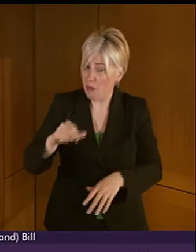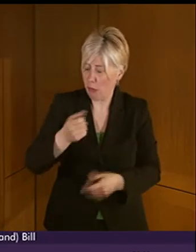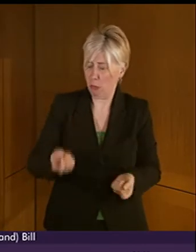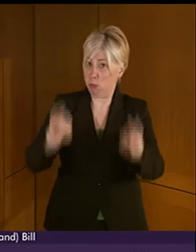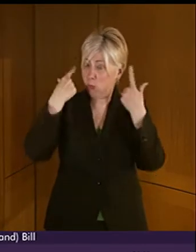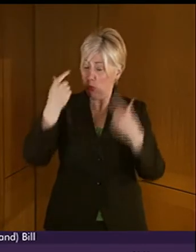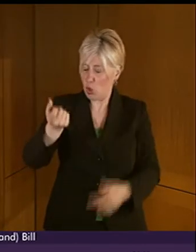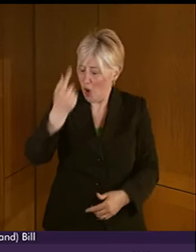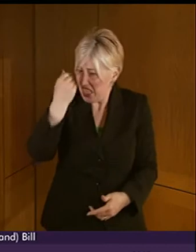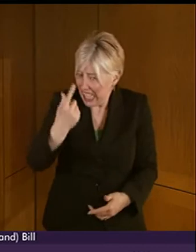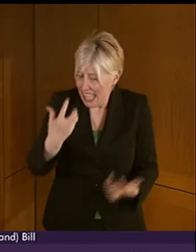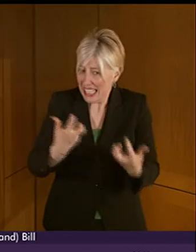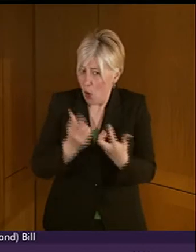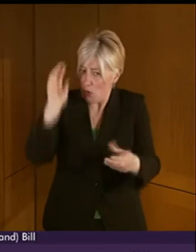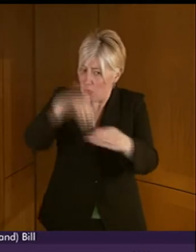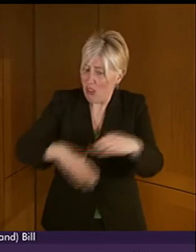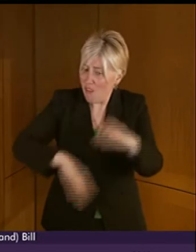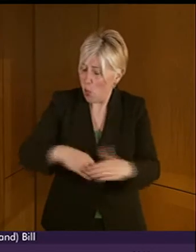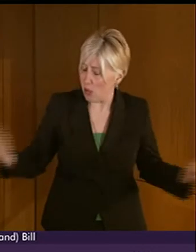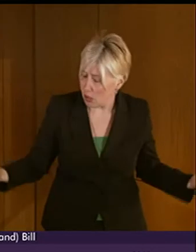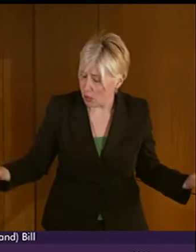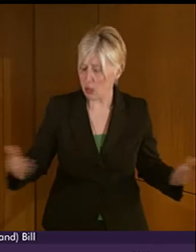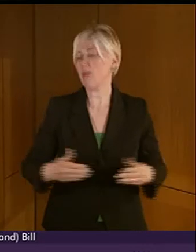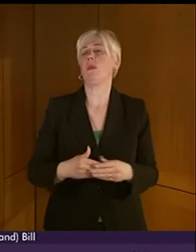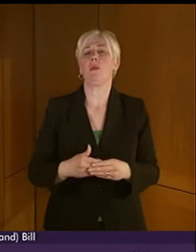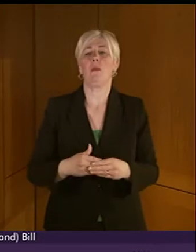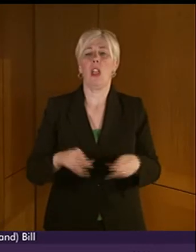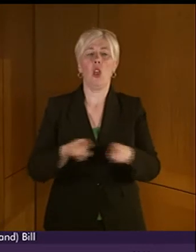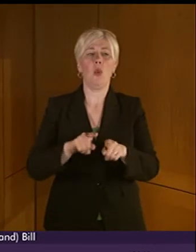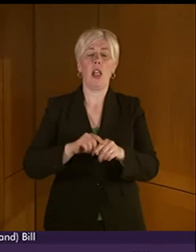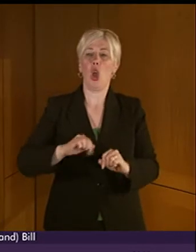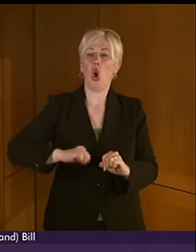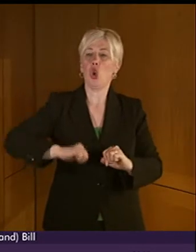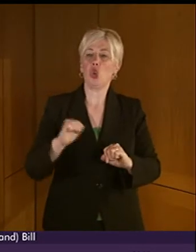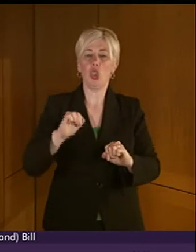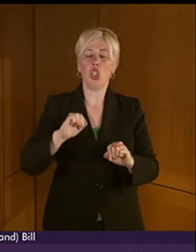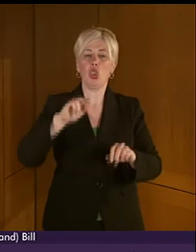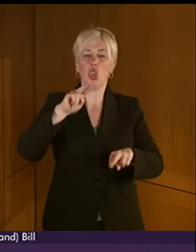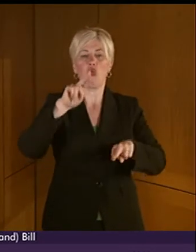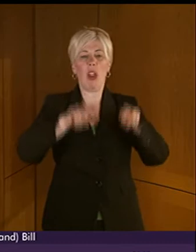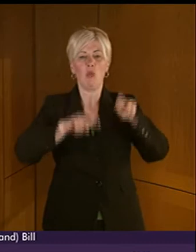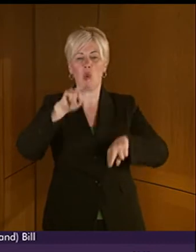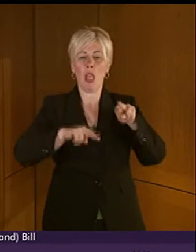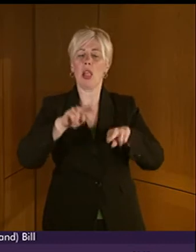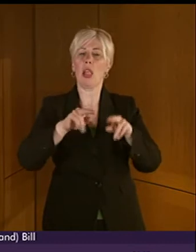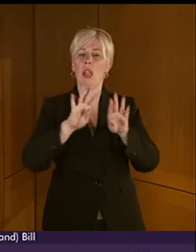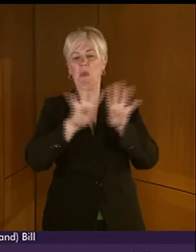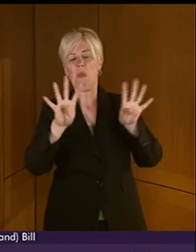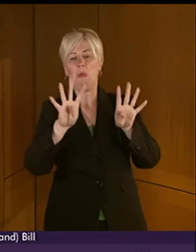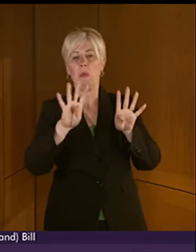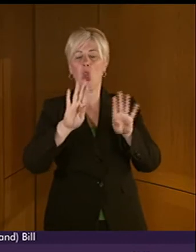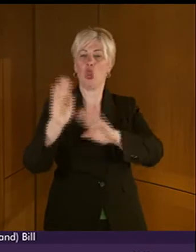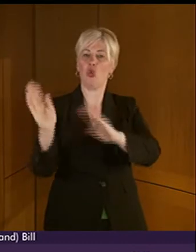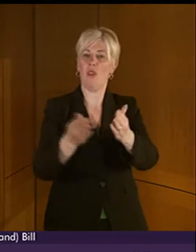This takes us even to the Scottish Tribunal Service dealing, say, with matters of employment and employment rights.